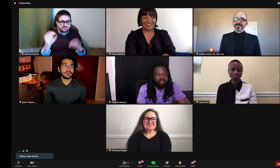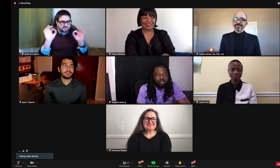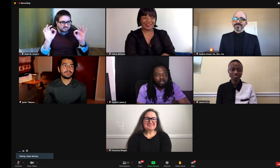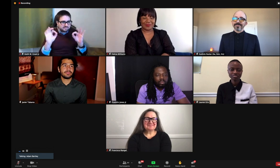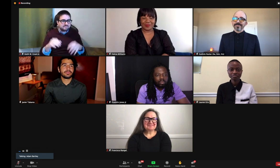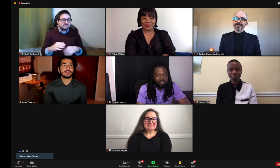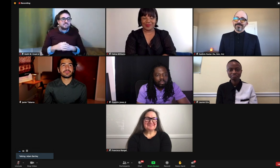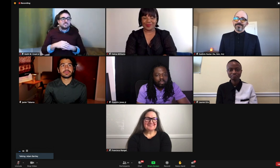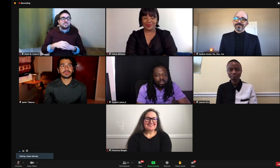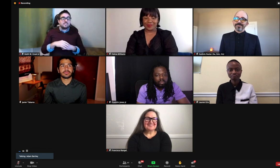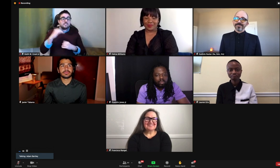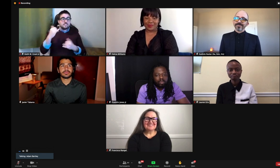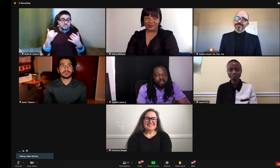Okay, next question.